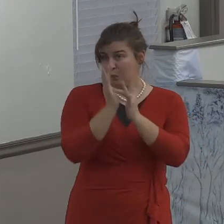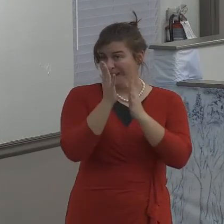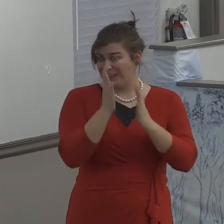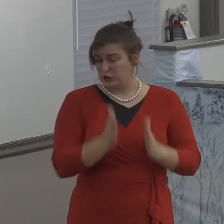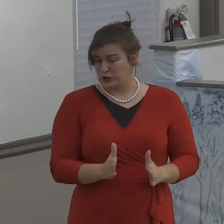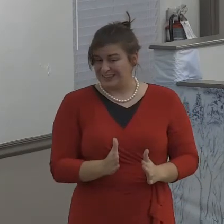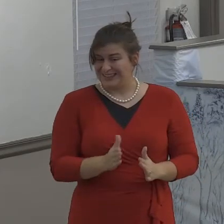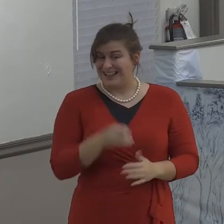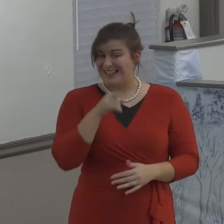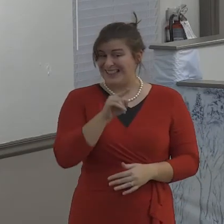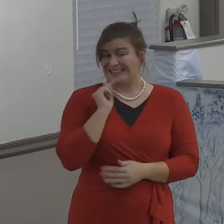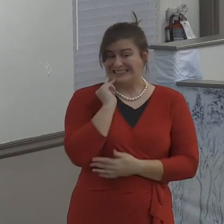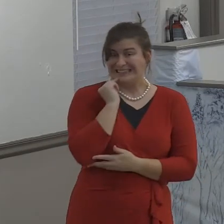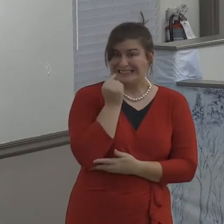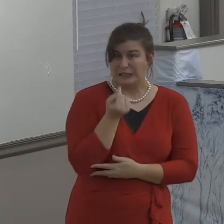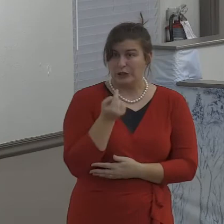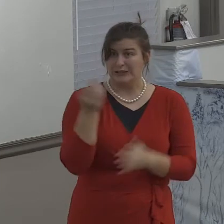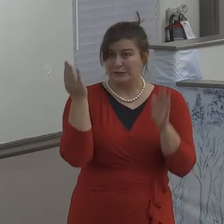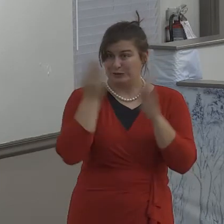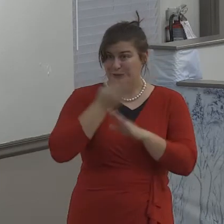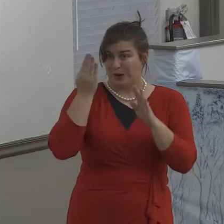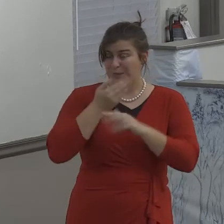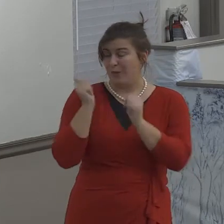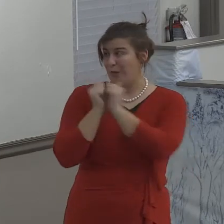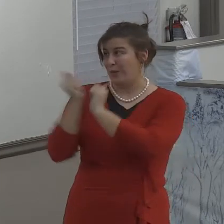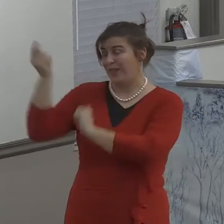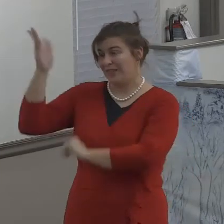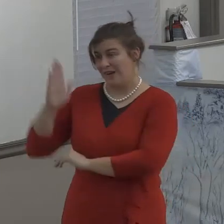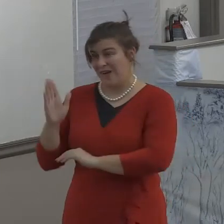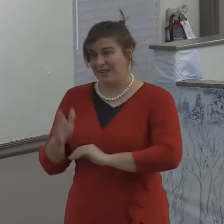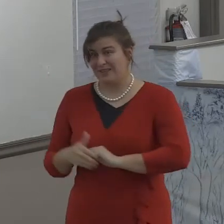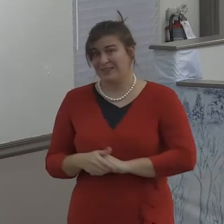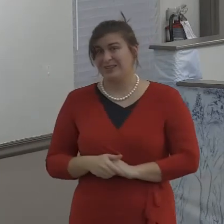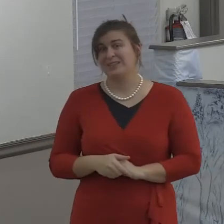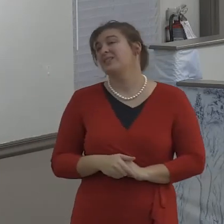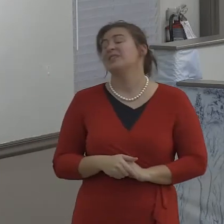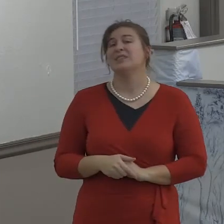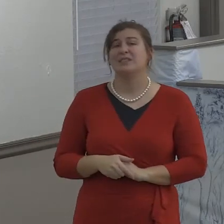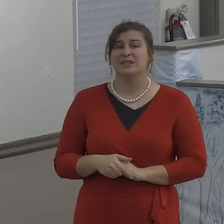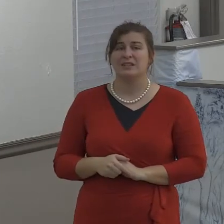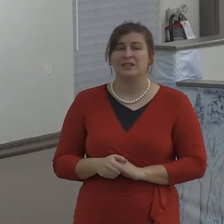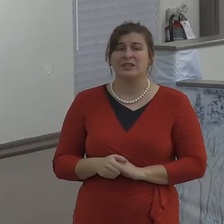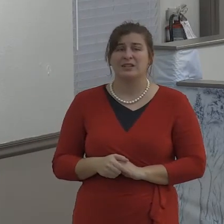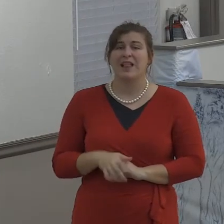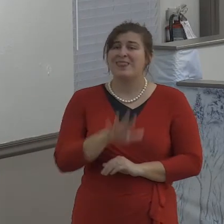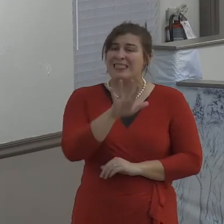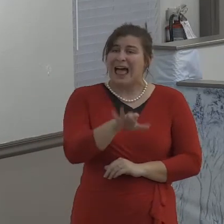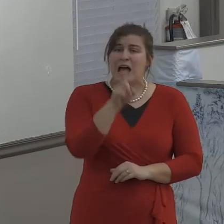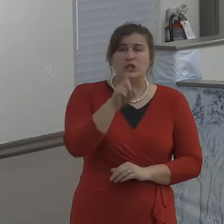Bible we are to forgive one another even as Christ even as we have been forgiven